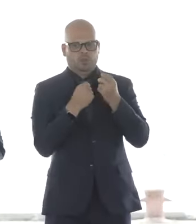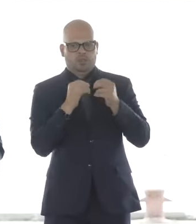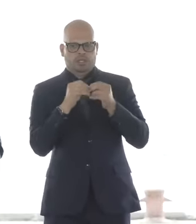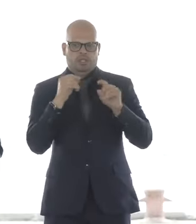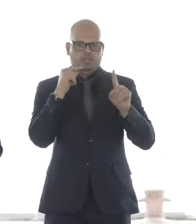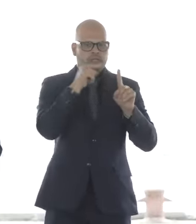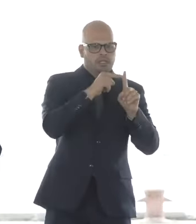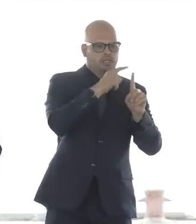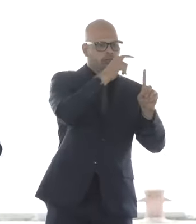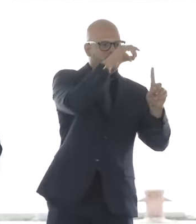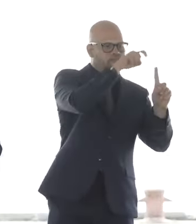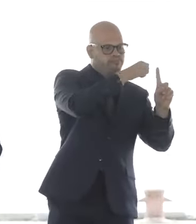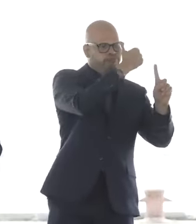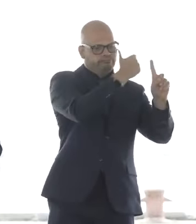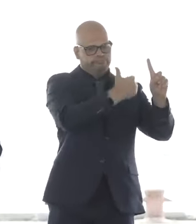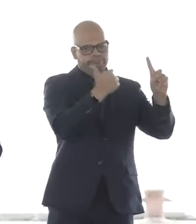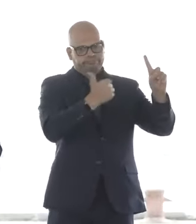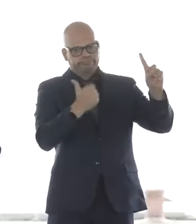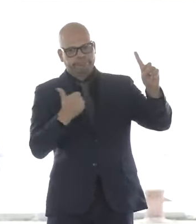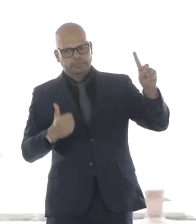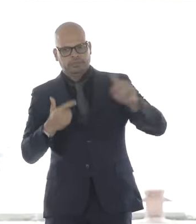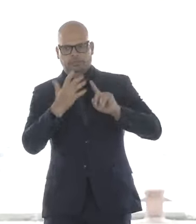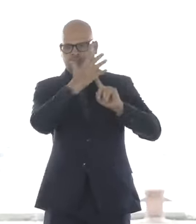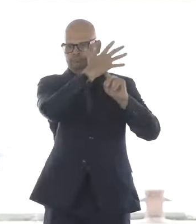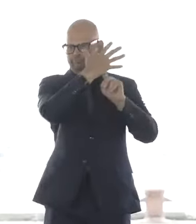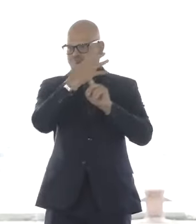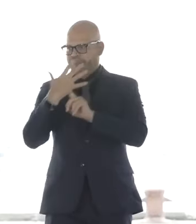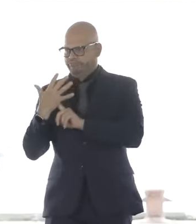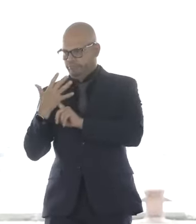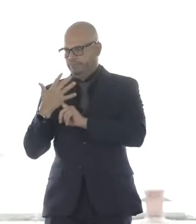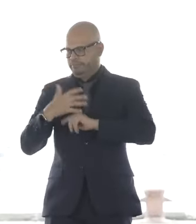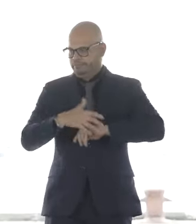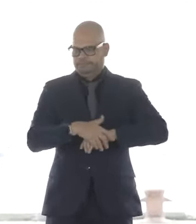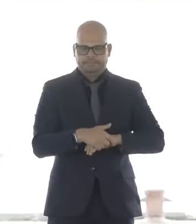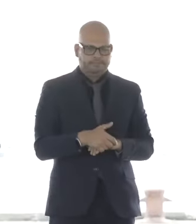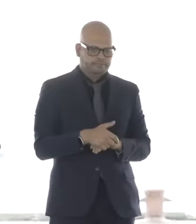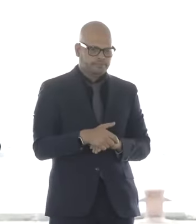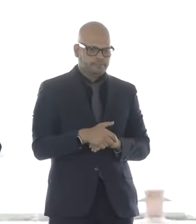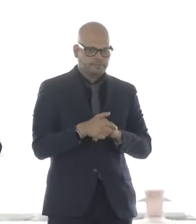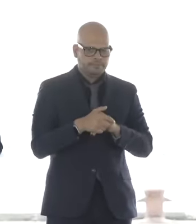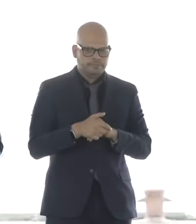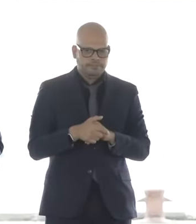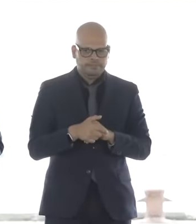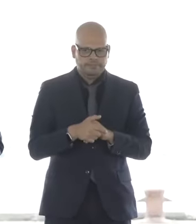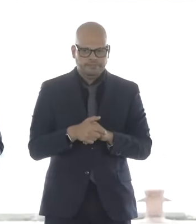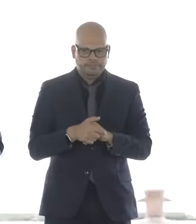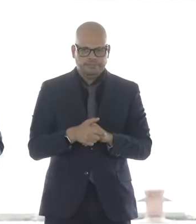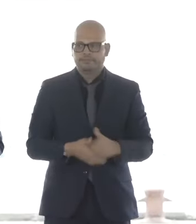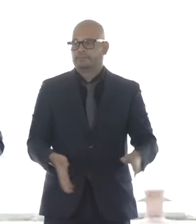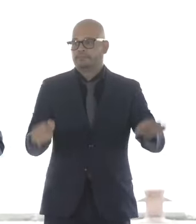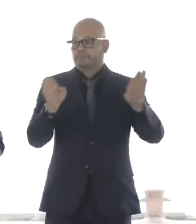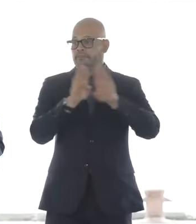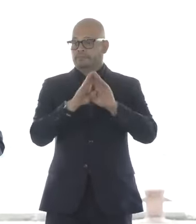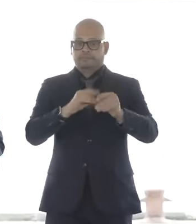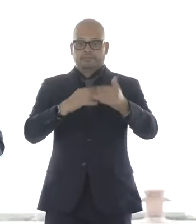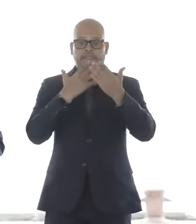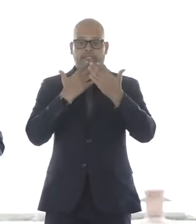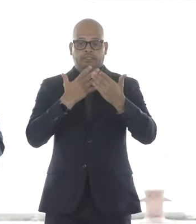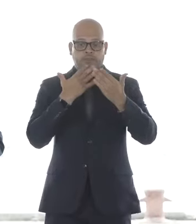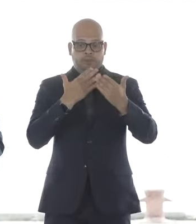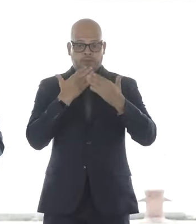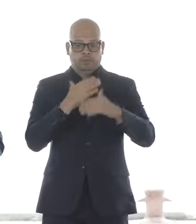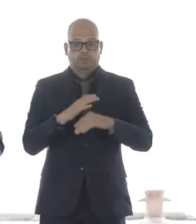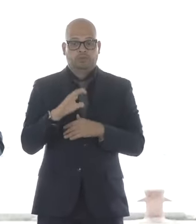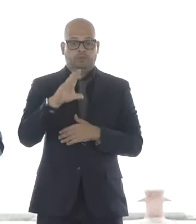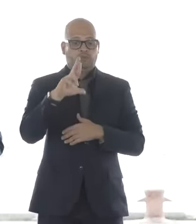In closing, we applaud Crowley Wind Services and the City of Salem for partnering to develop and service marine and